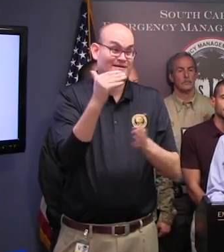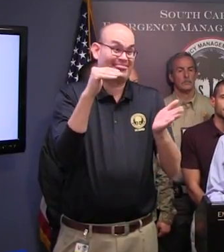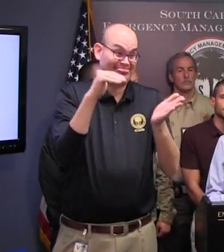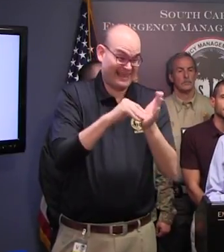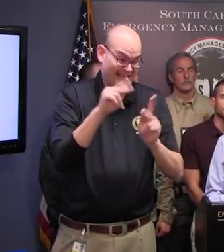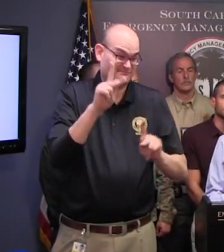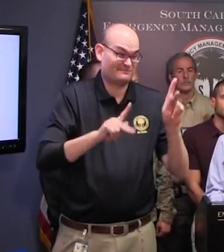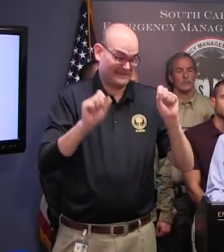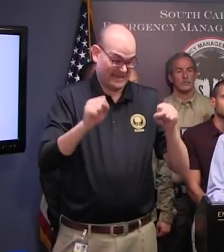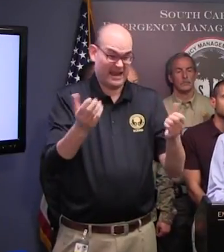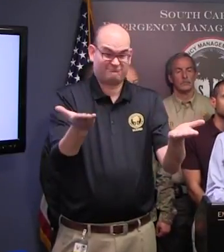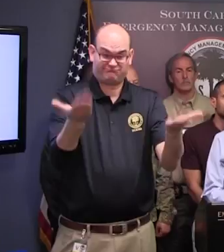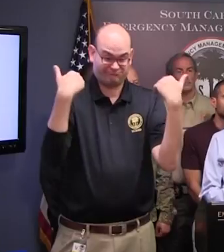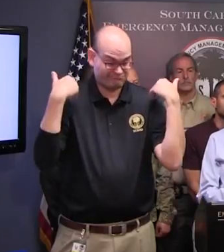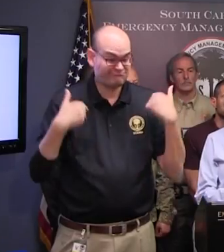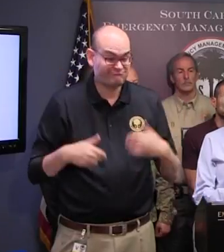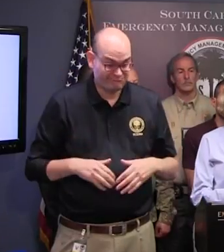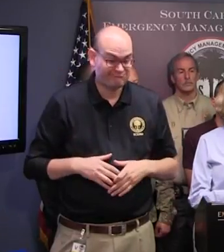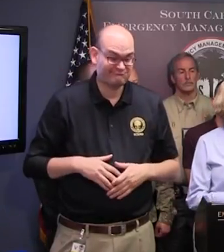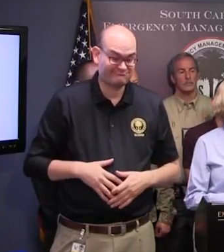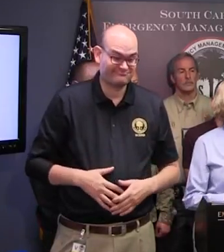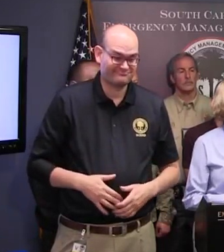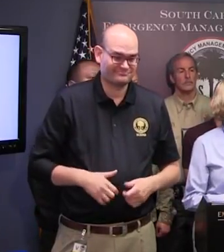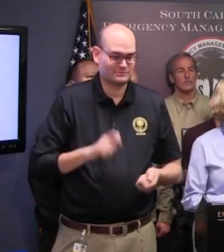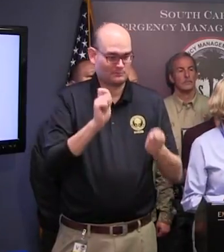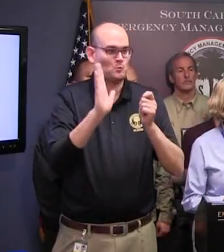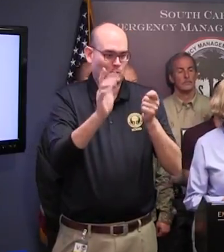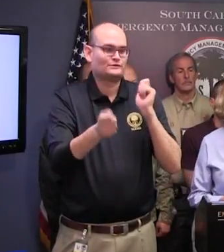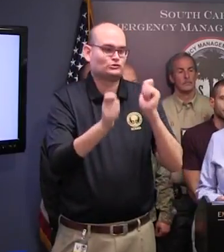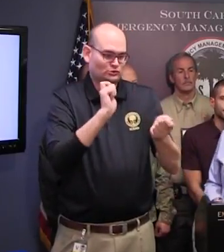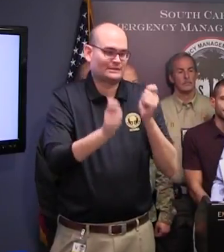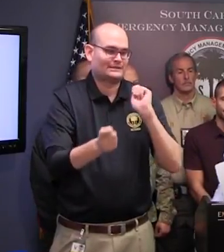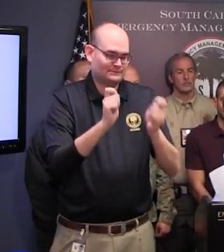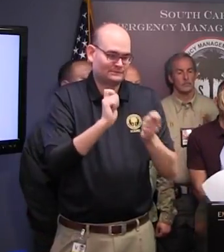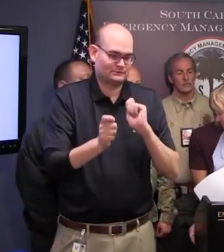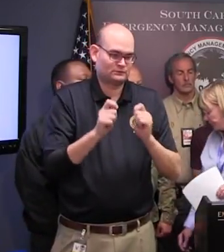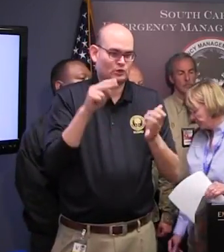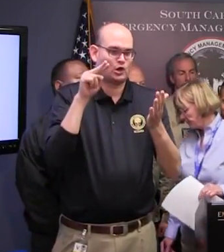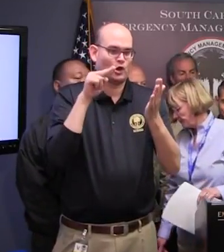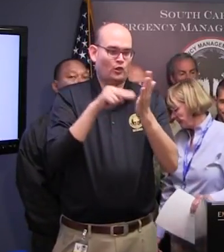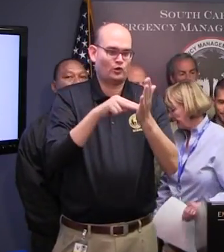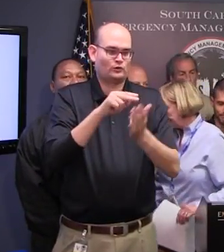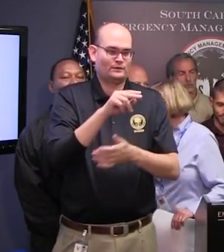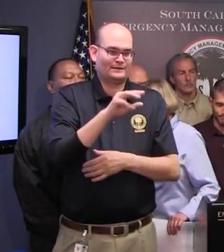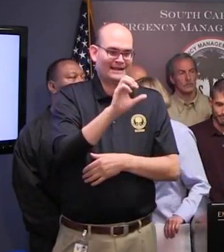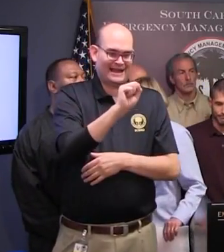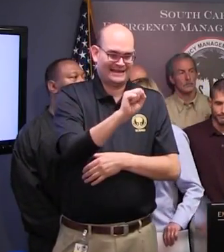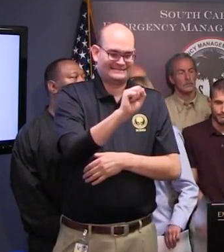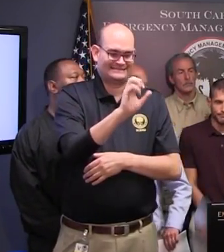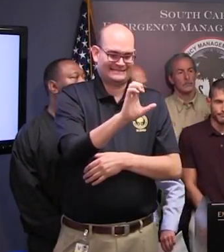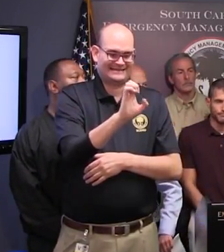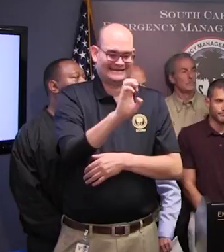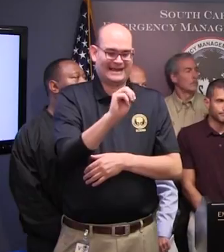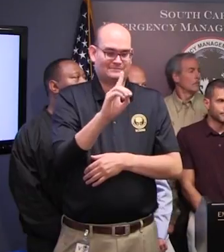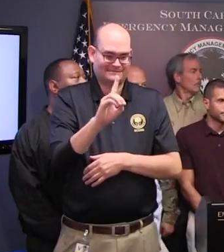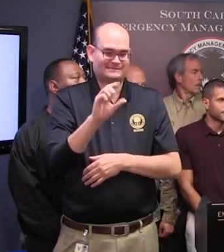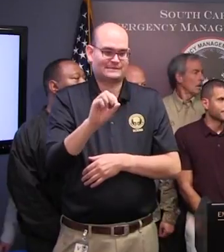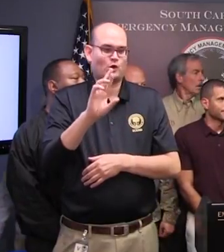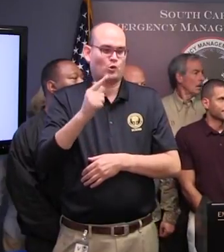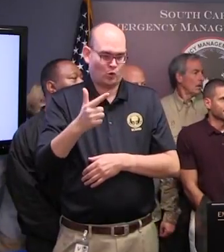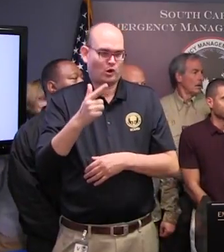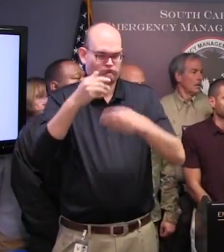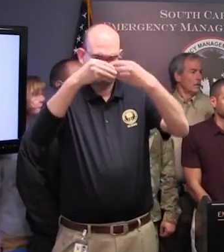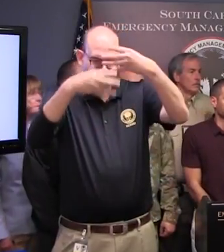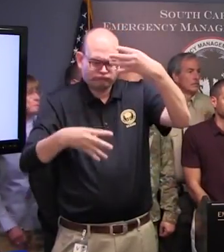with changes every minute. Please check with SEMD.org. Thank you, ma'am. Duke Scott, Office of Regulatory